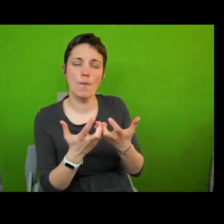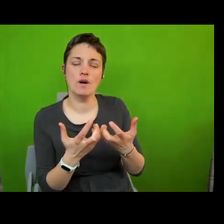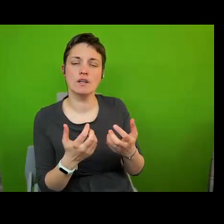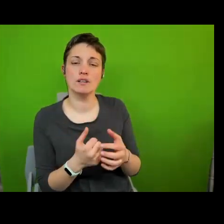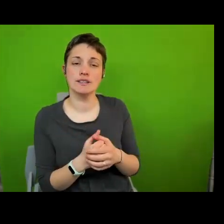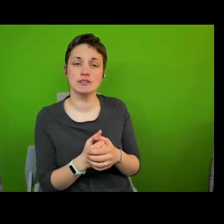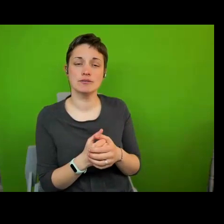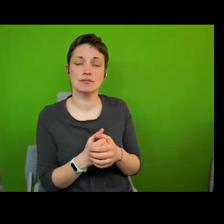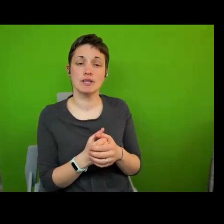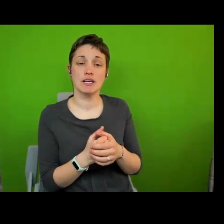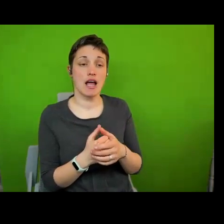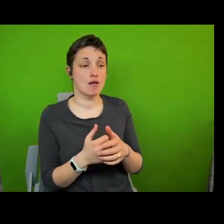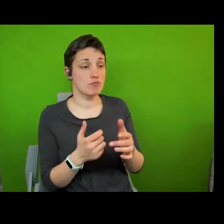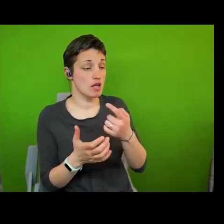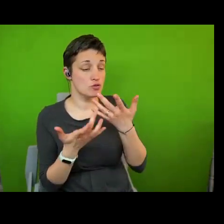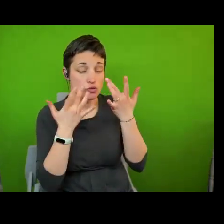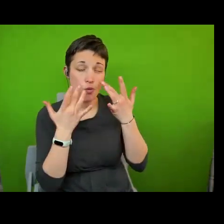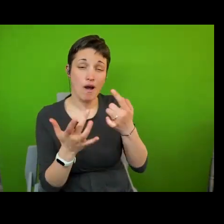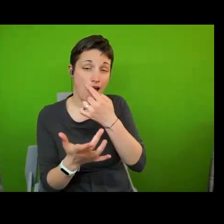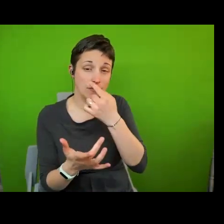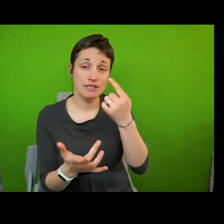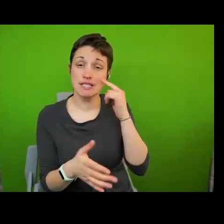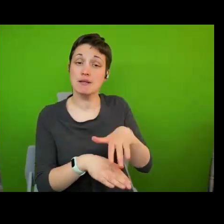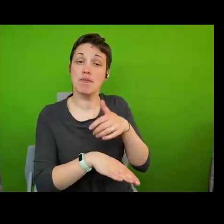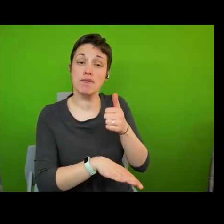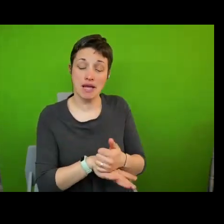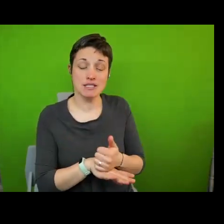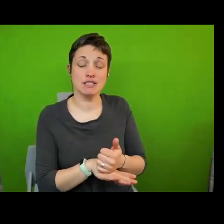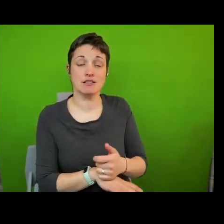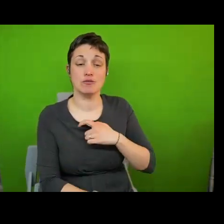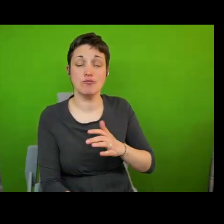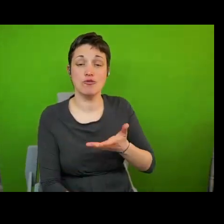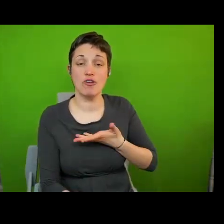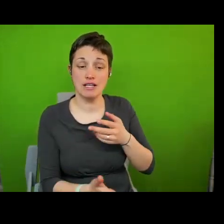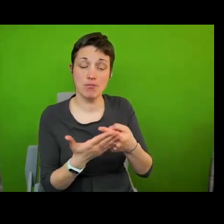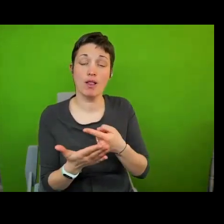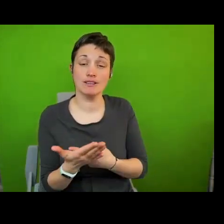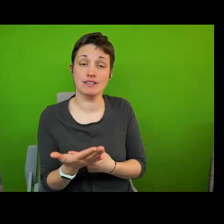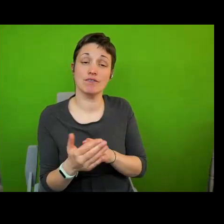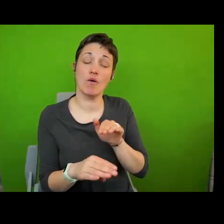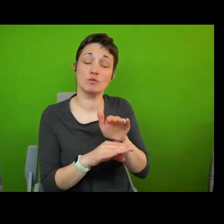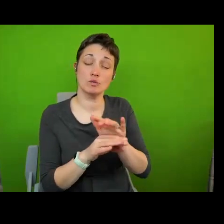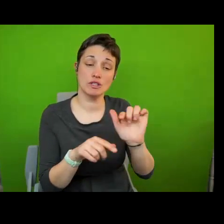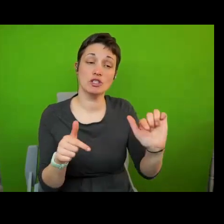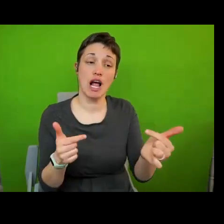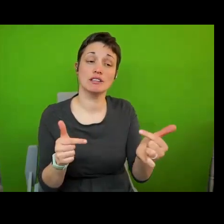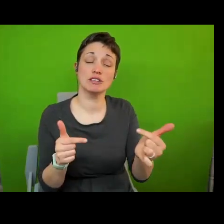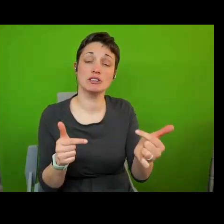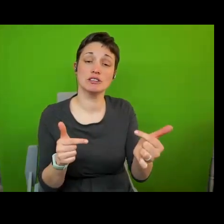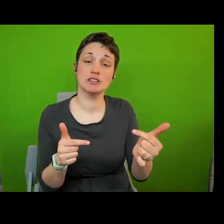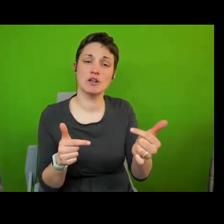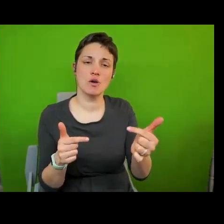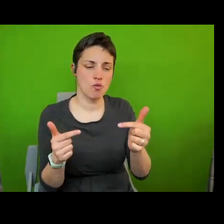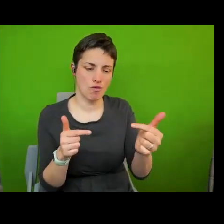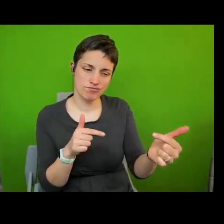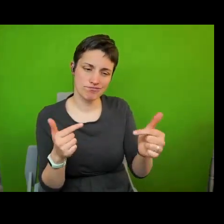for an evidence-based local human rights policy as one of the big future challenges um to counter